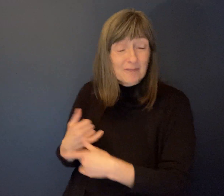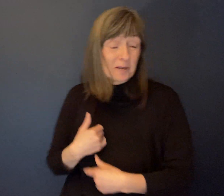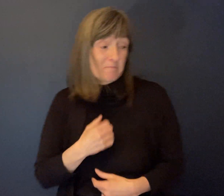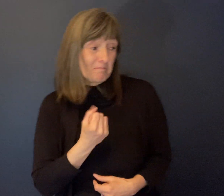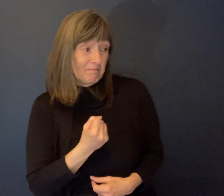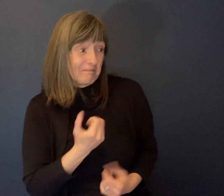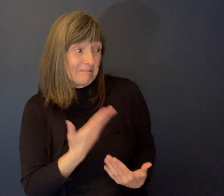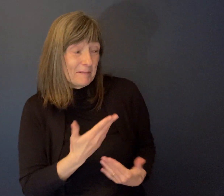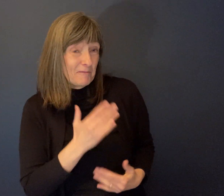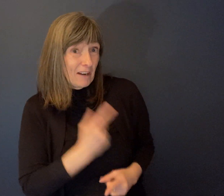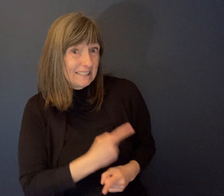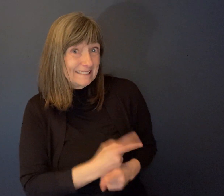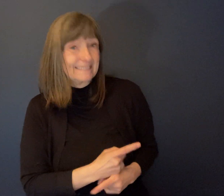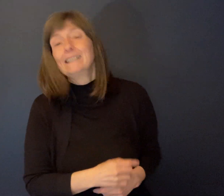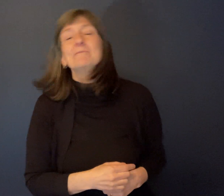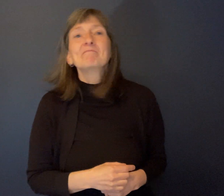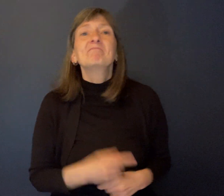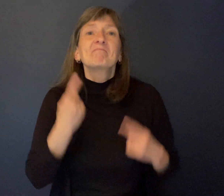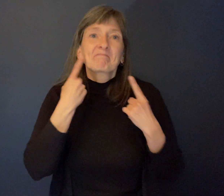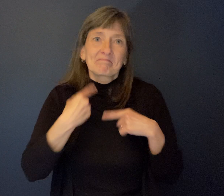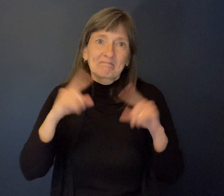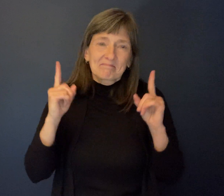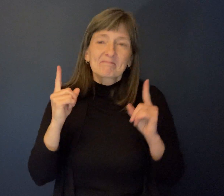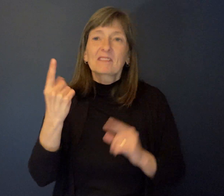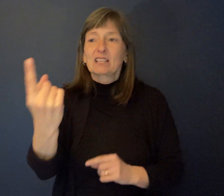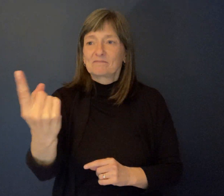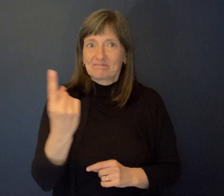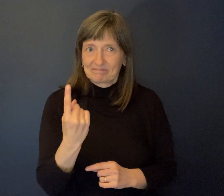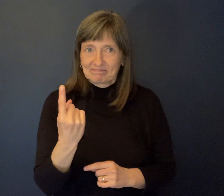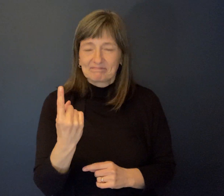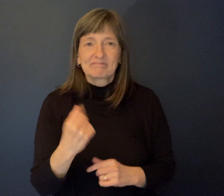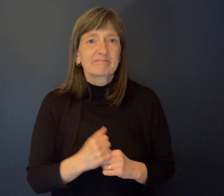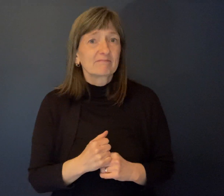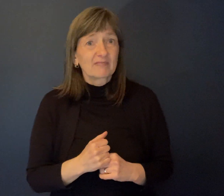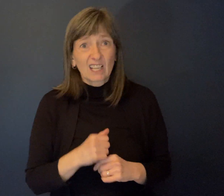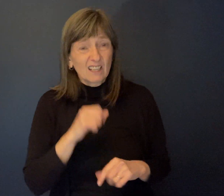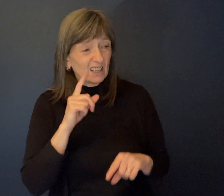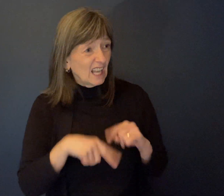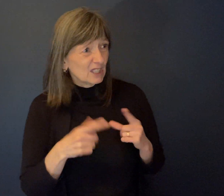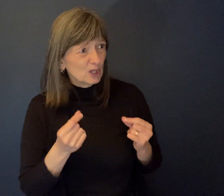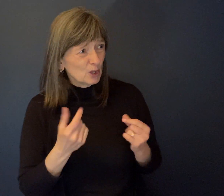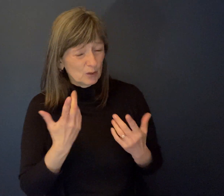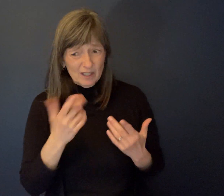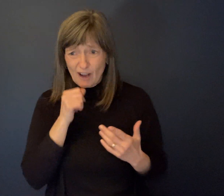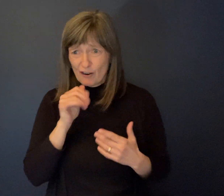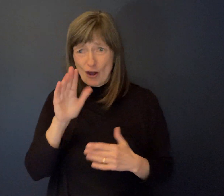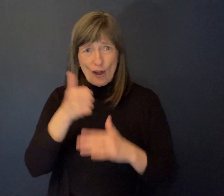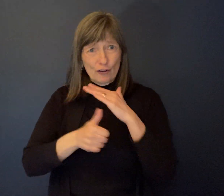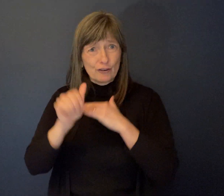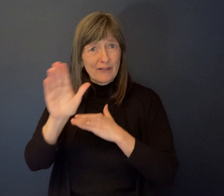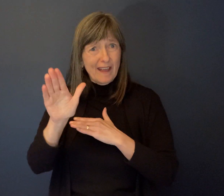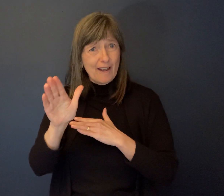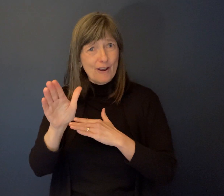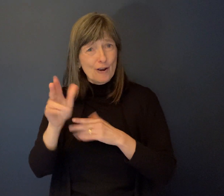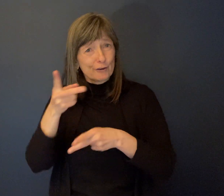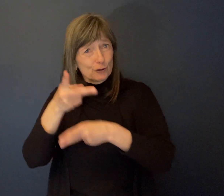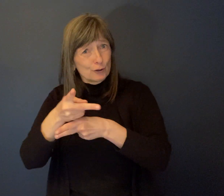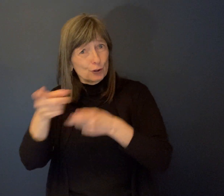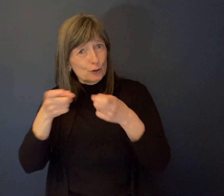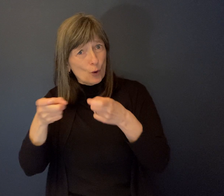Anyway, finally they came out and informed me that really there was nothing they could do because it wasn't under their jurisdiction to implement that